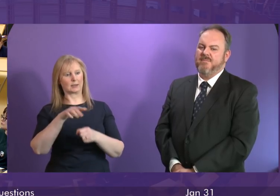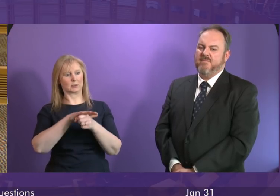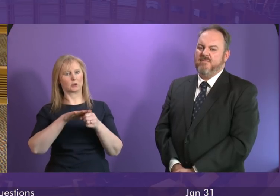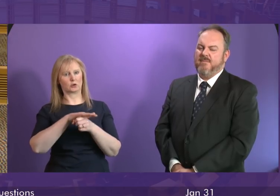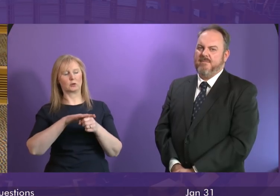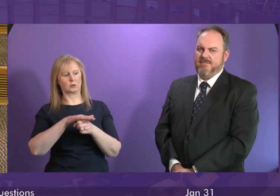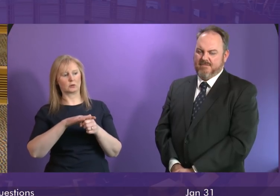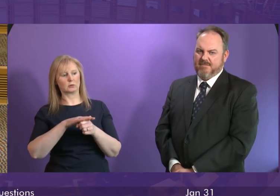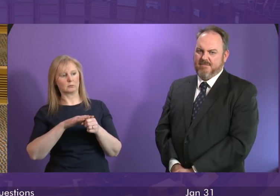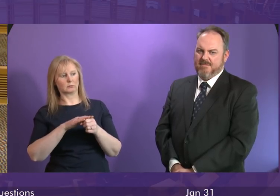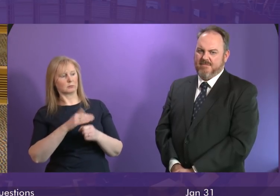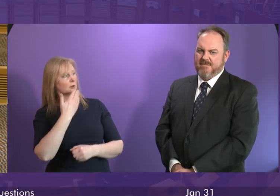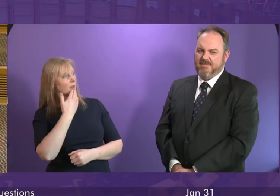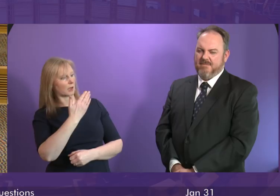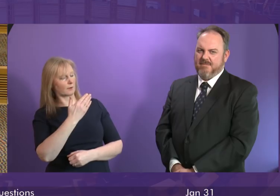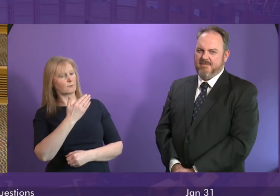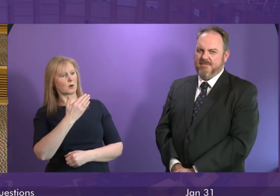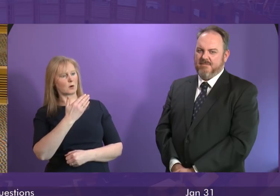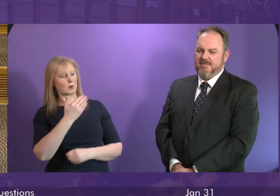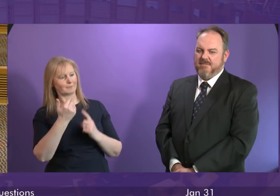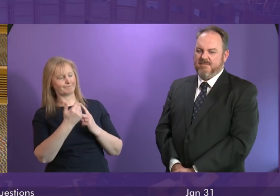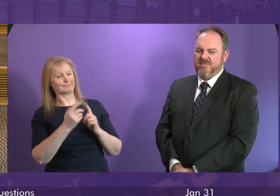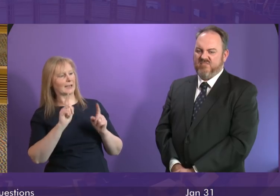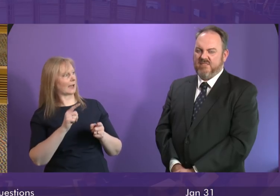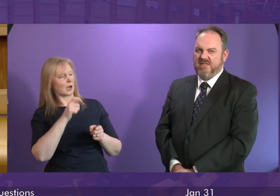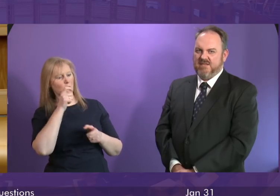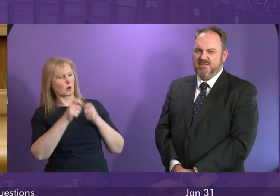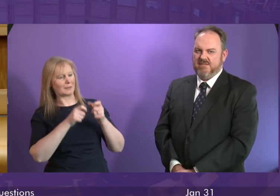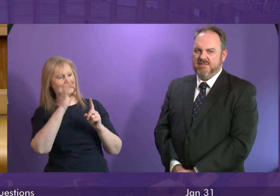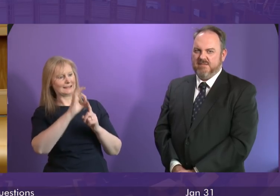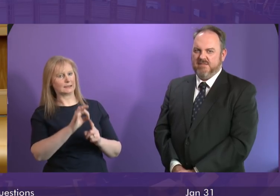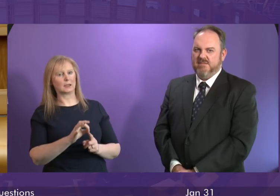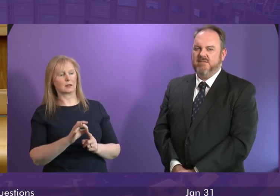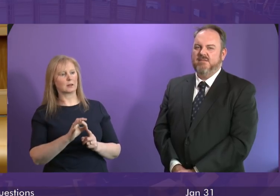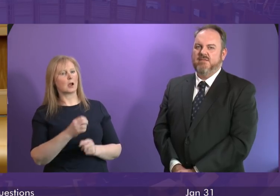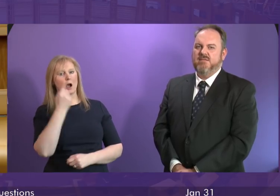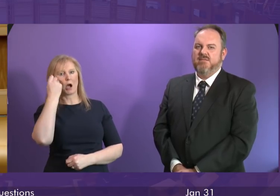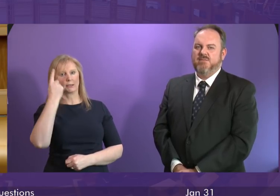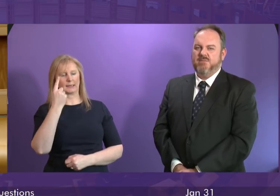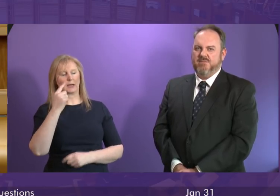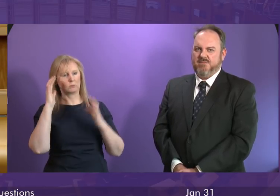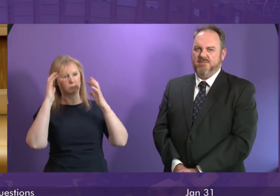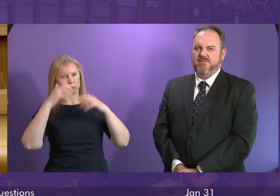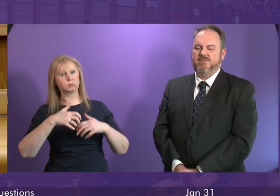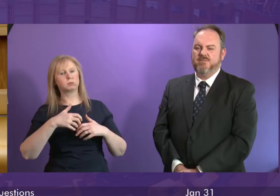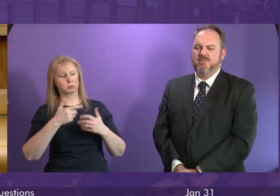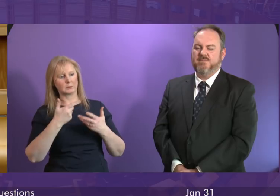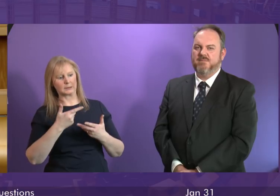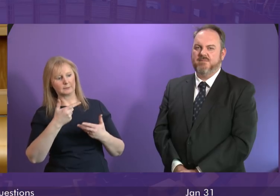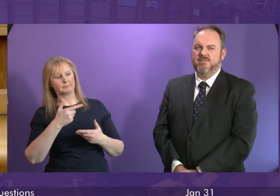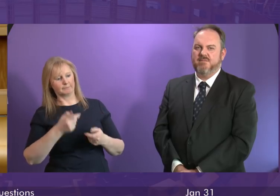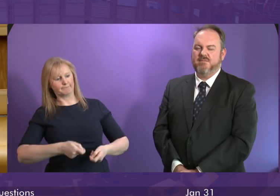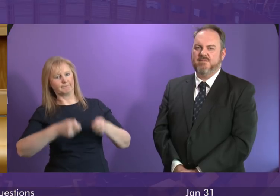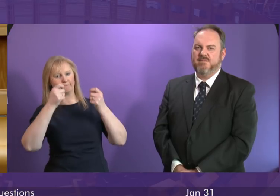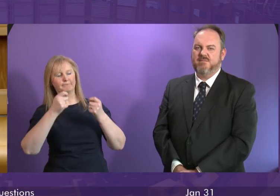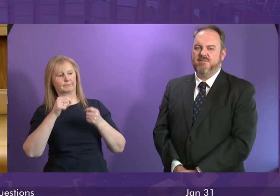I'm grateful to the member for acknowledging that I cannot comment on the detail I absolutely understand the concerns that have been expressed about what has been